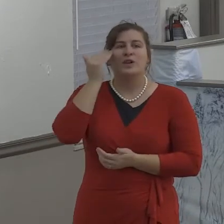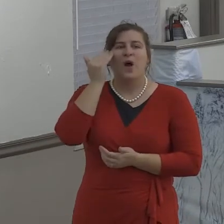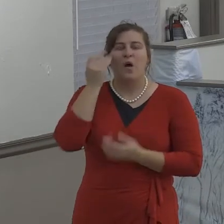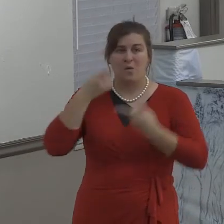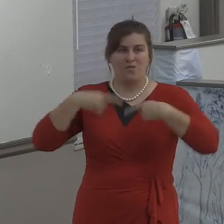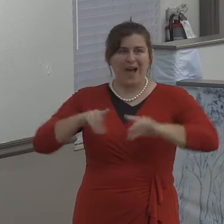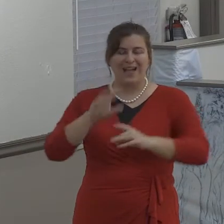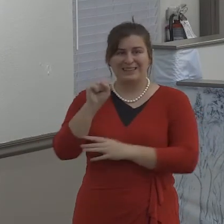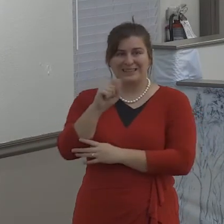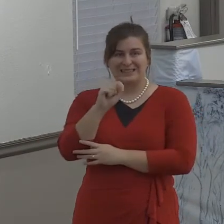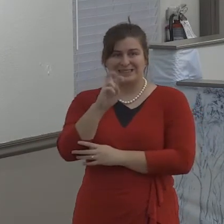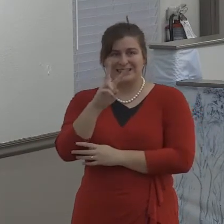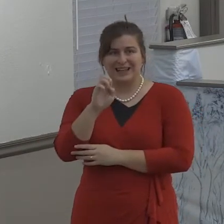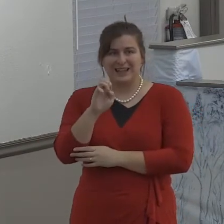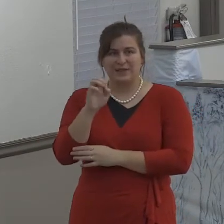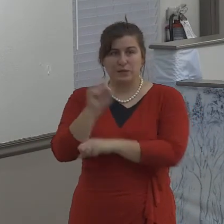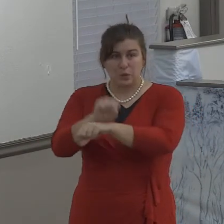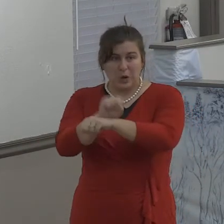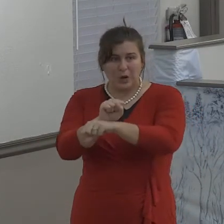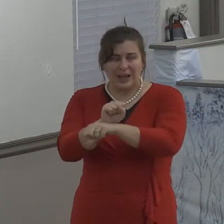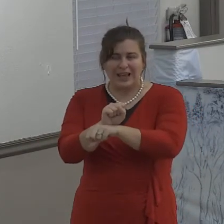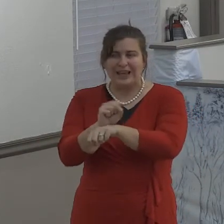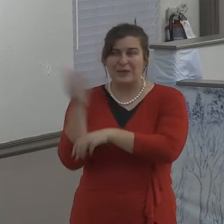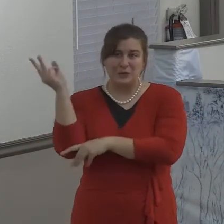Well, this guy saw Christ in Steve.